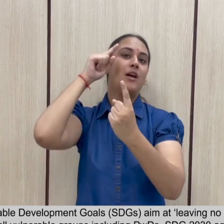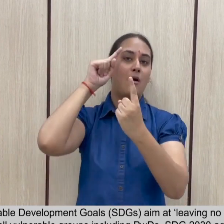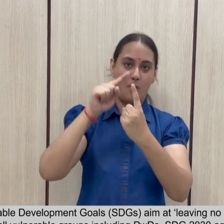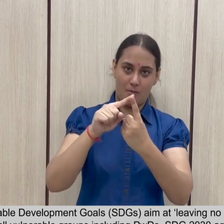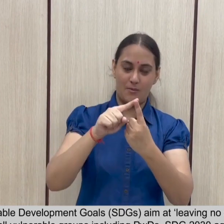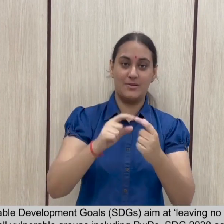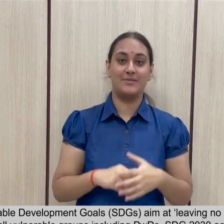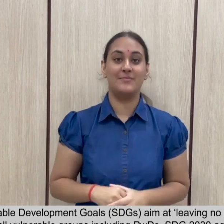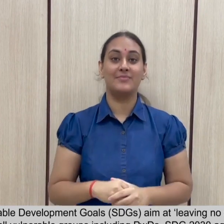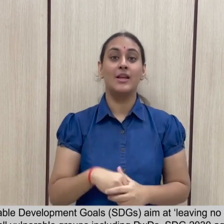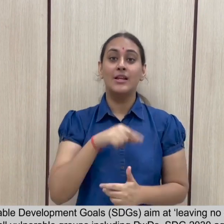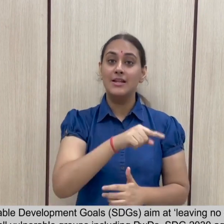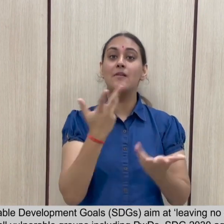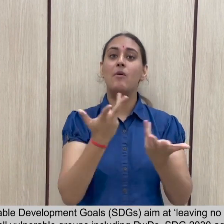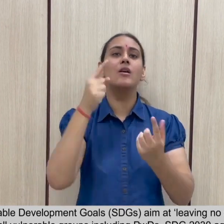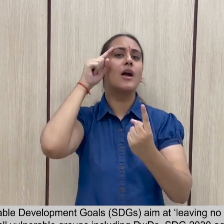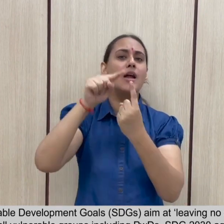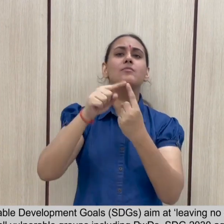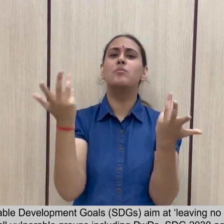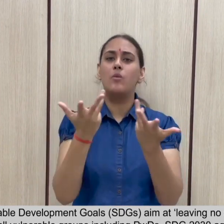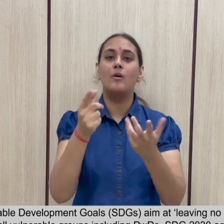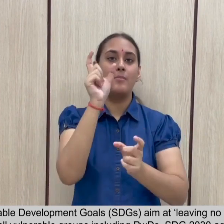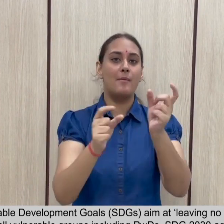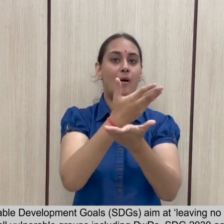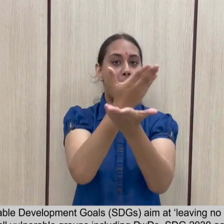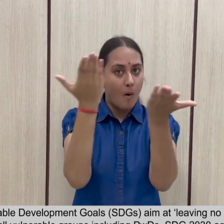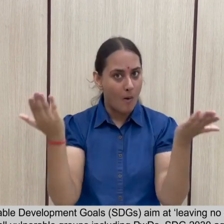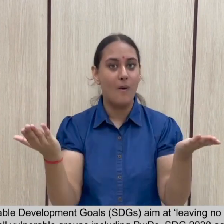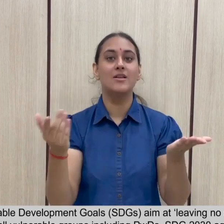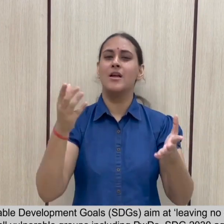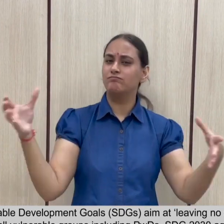Development Goals, SDGs, aim at leaving no one behind,